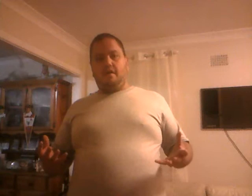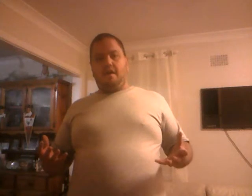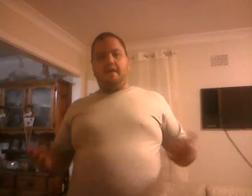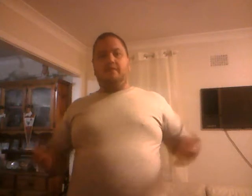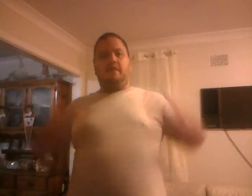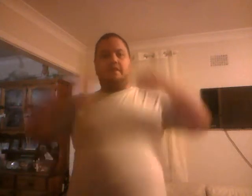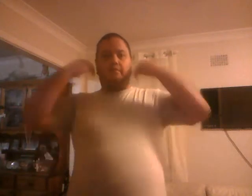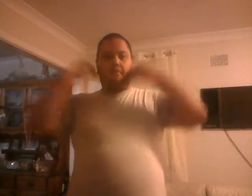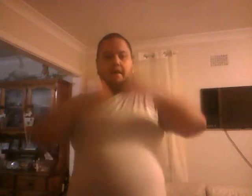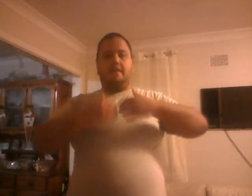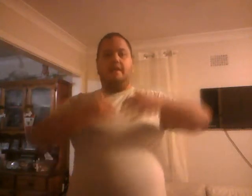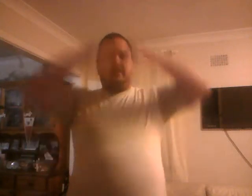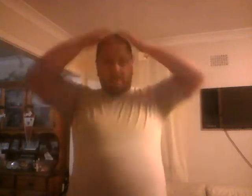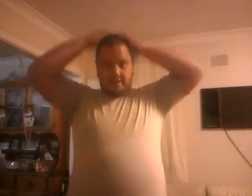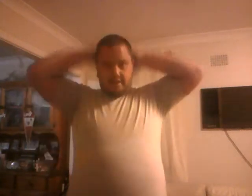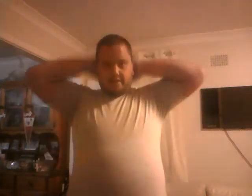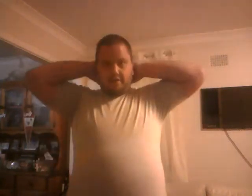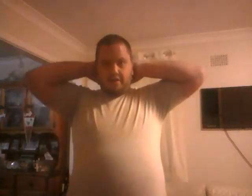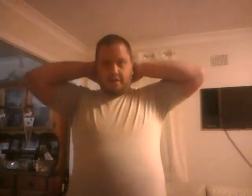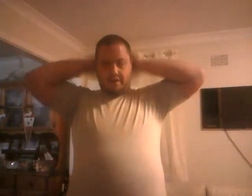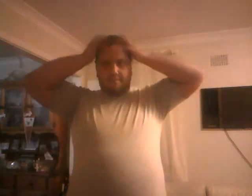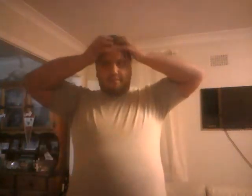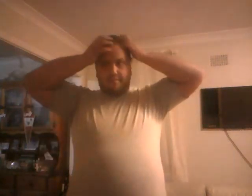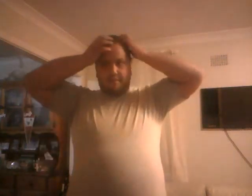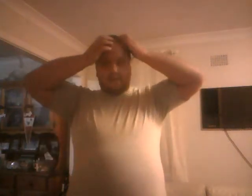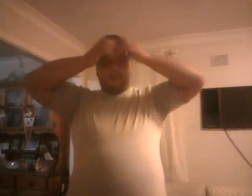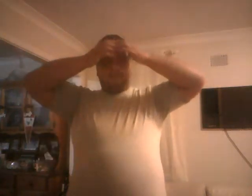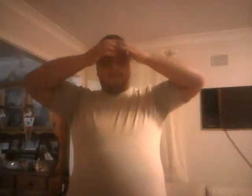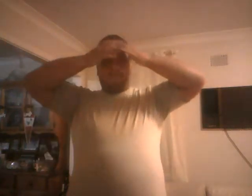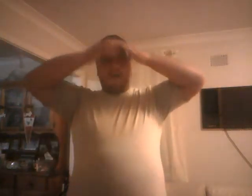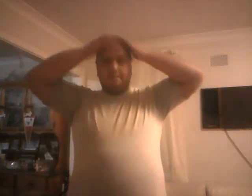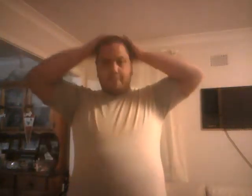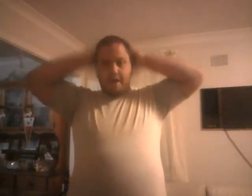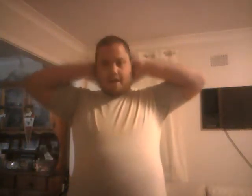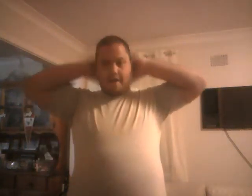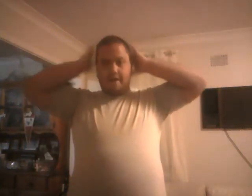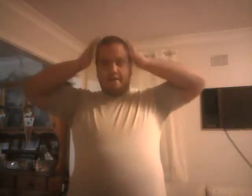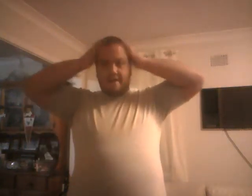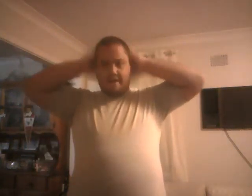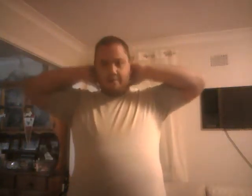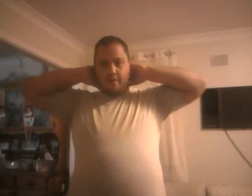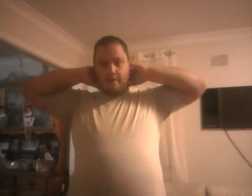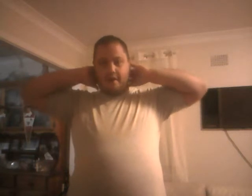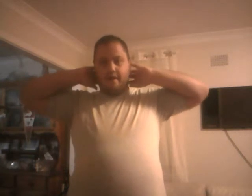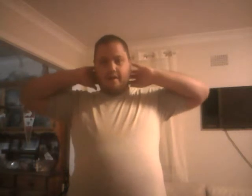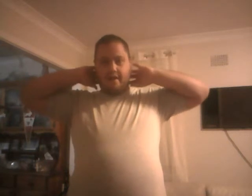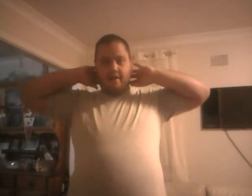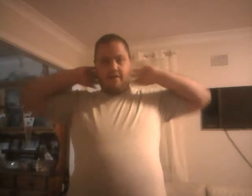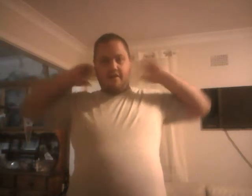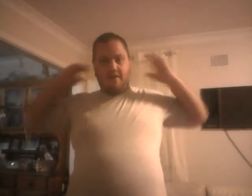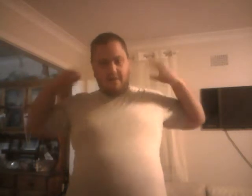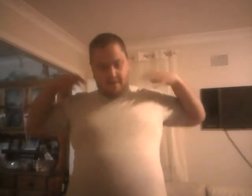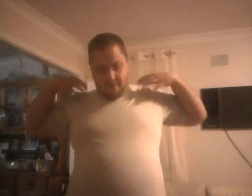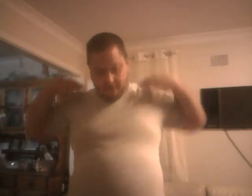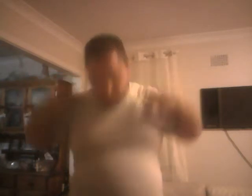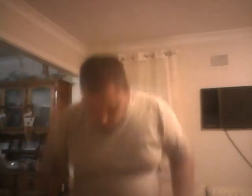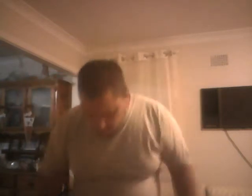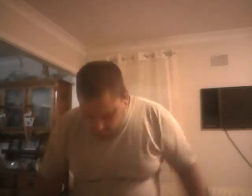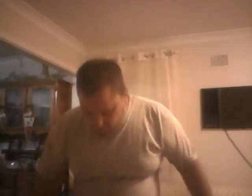And they do, like the beard thing, the, like the, like the, the, headband, head, headwear gear, like the long,